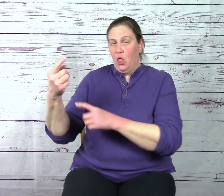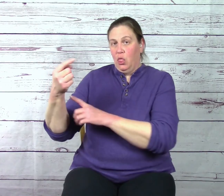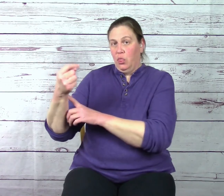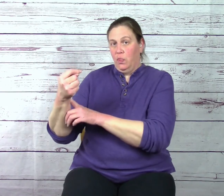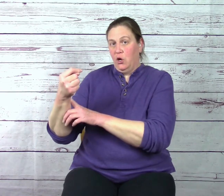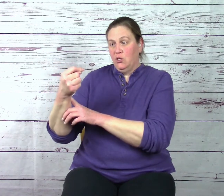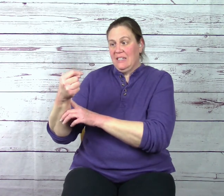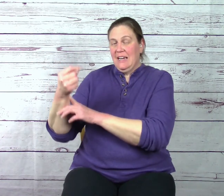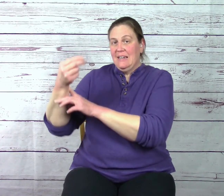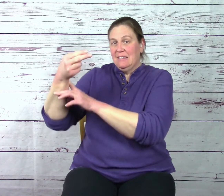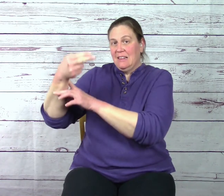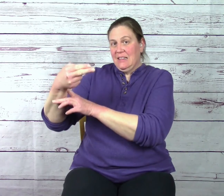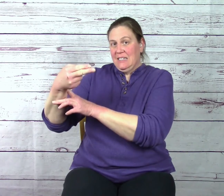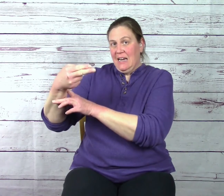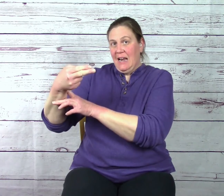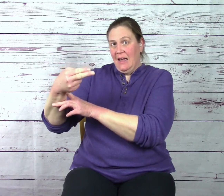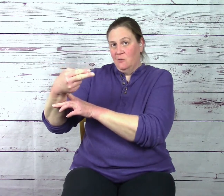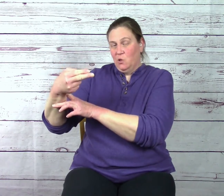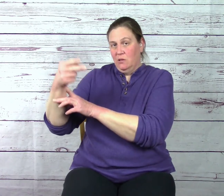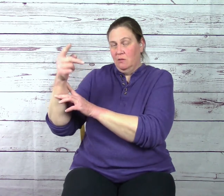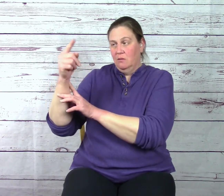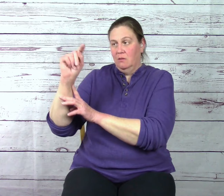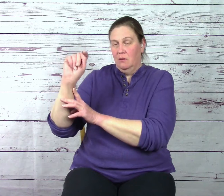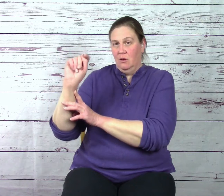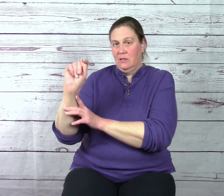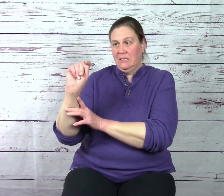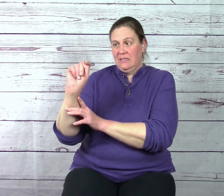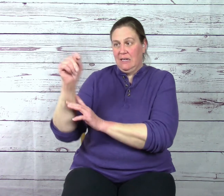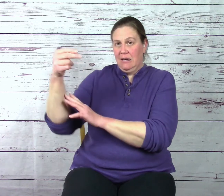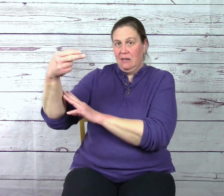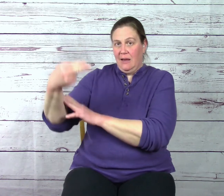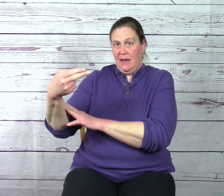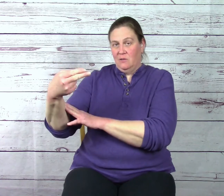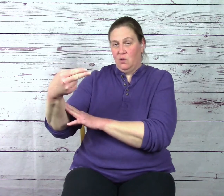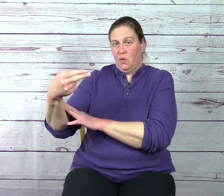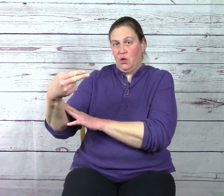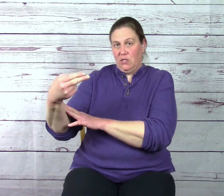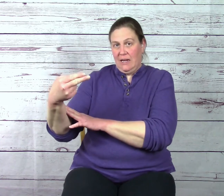Thursday is T and H. T, H. Thursday.